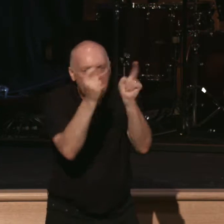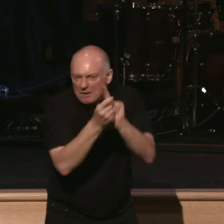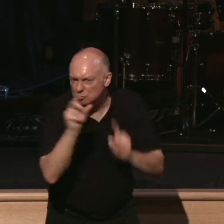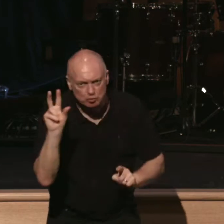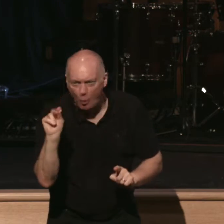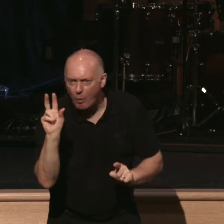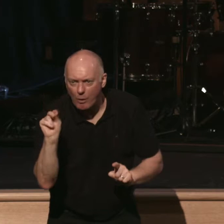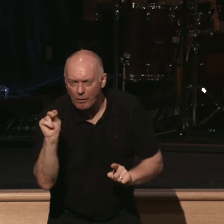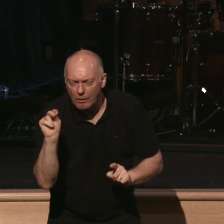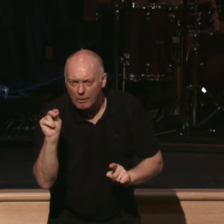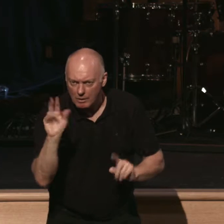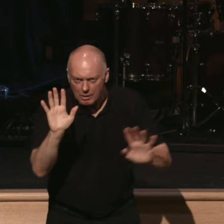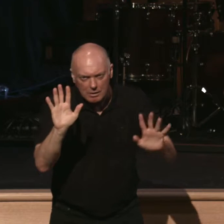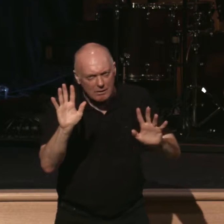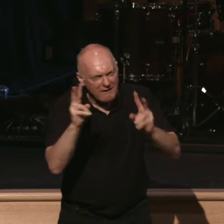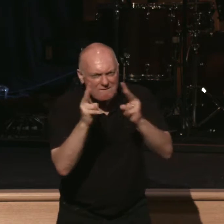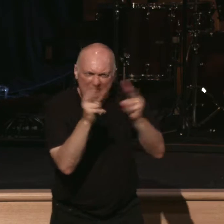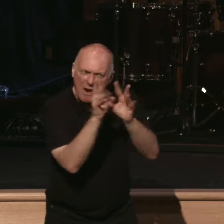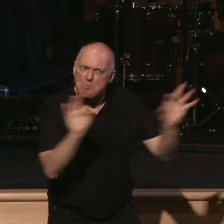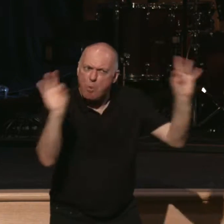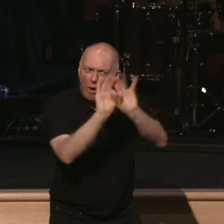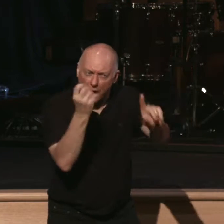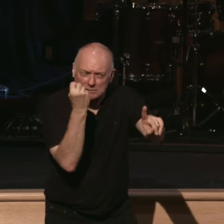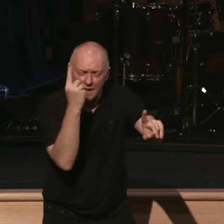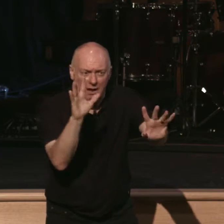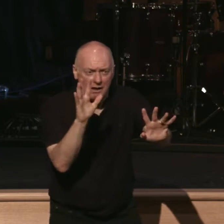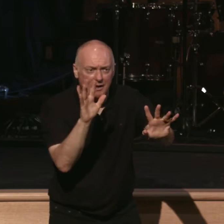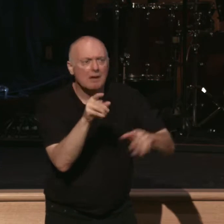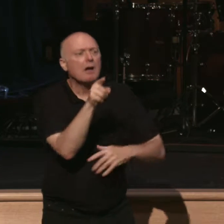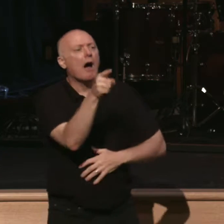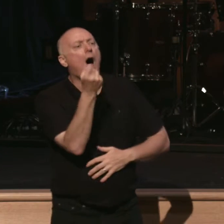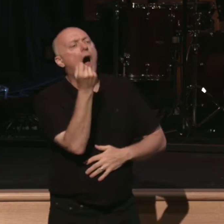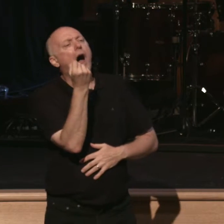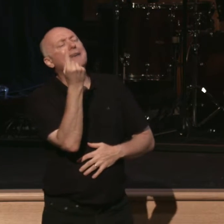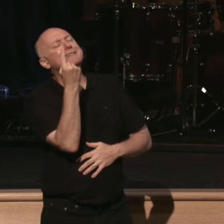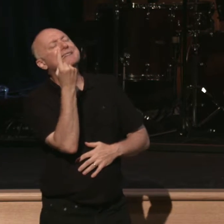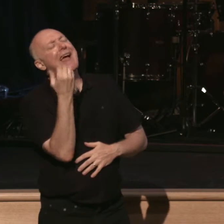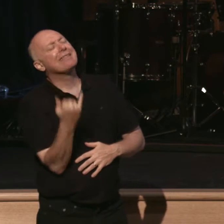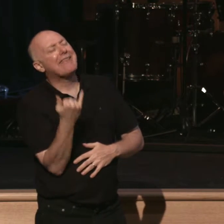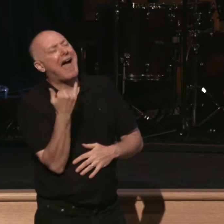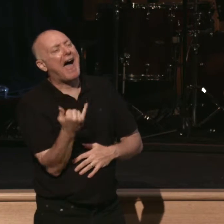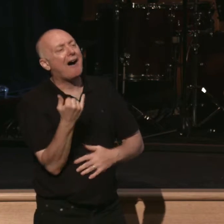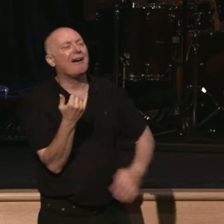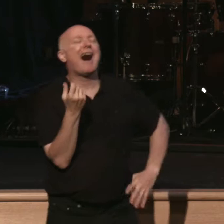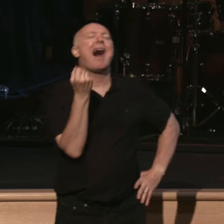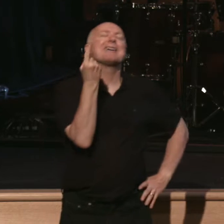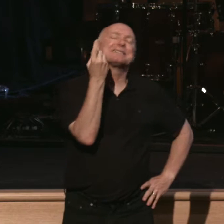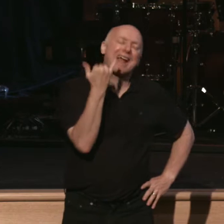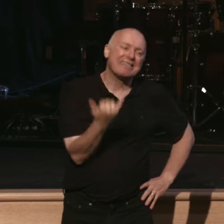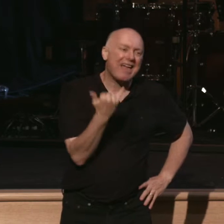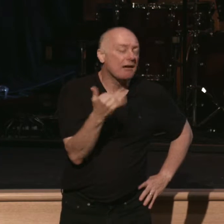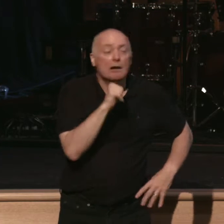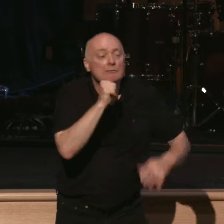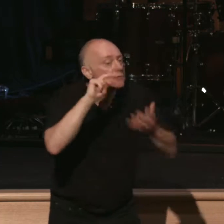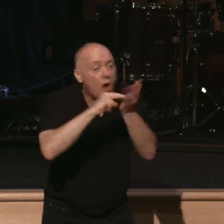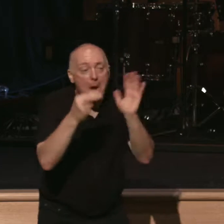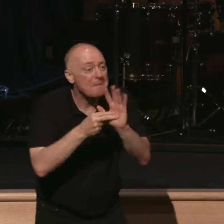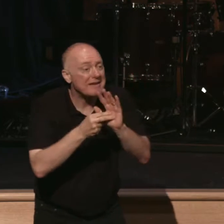This is really important. Insight is not repentance. Just because we understand something. Doesn't mean that we are now being